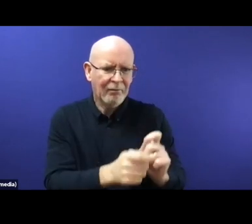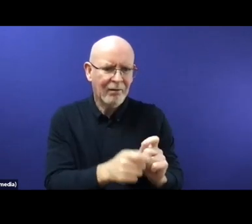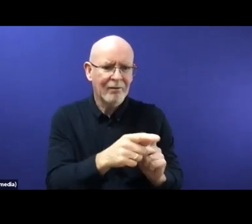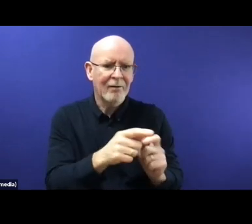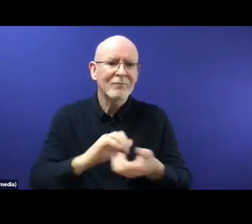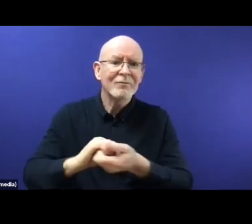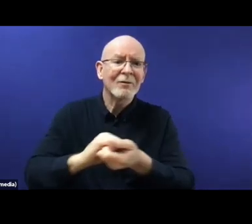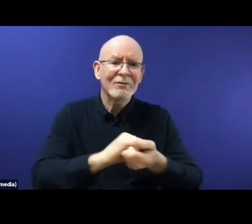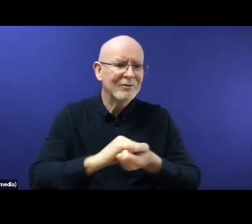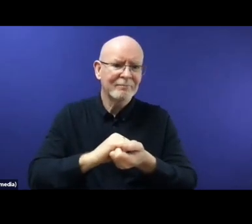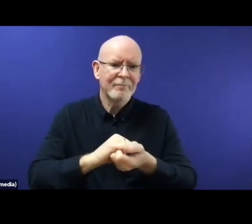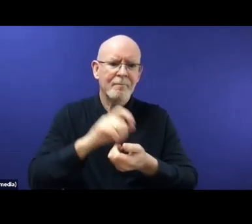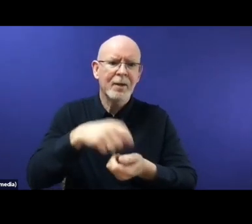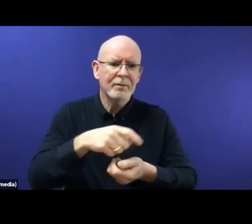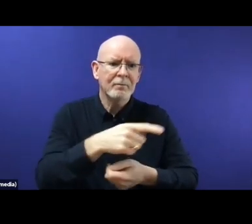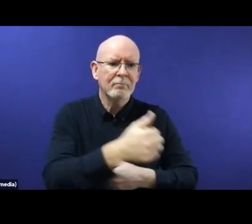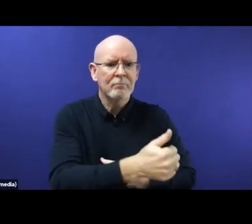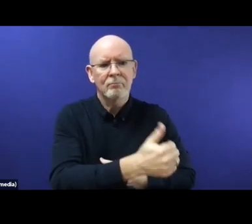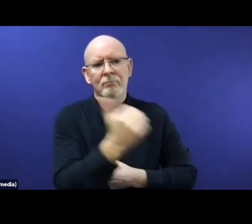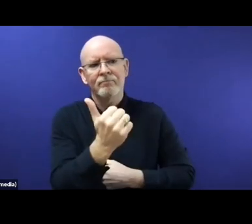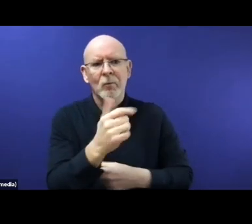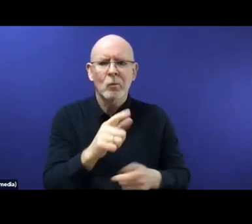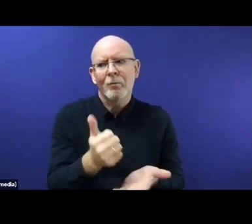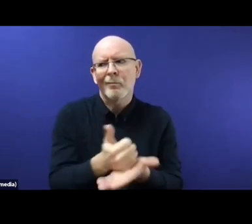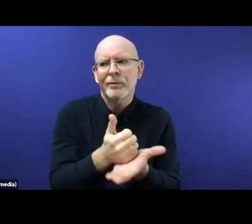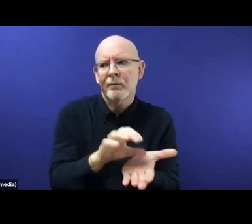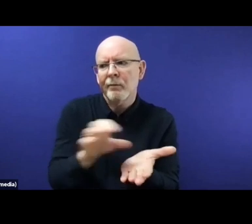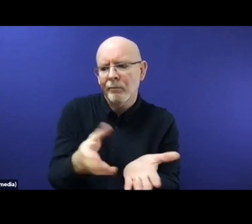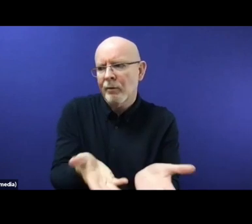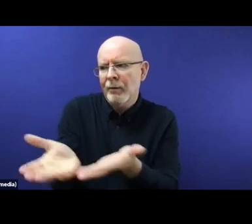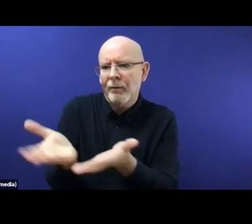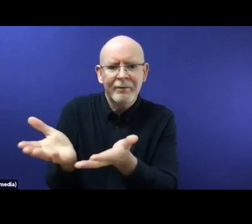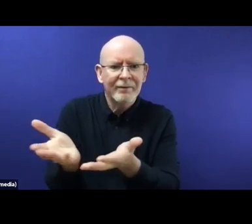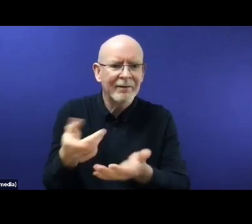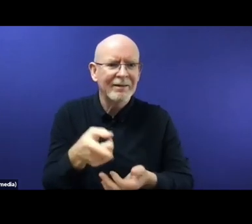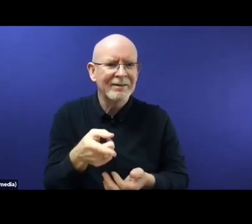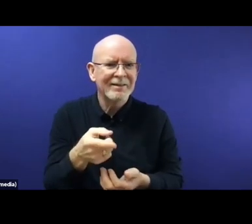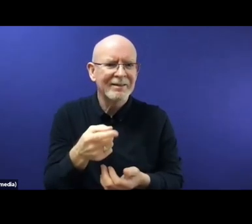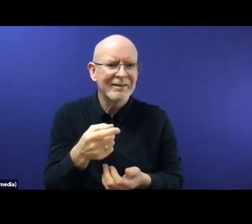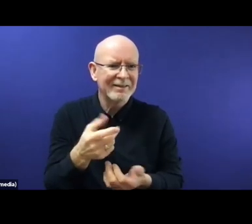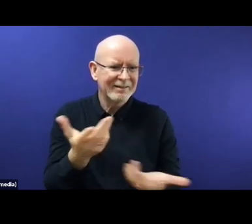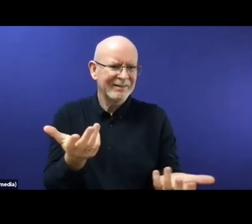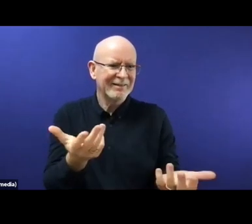person, it asks another member state for help. And if another member state does this,